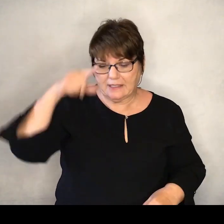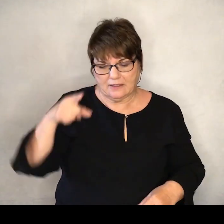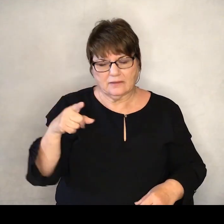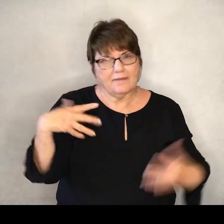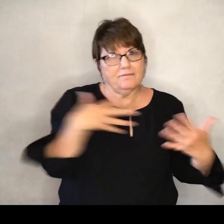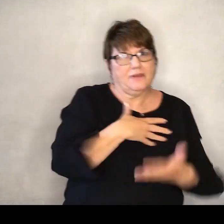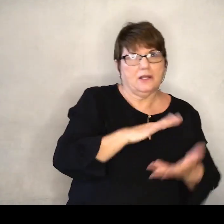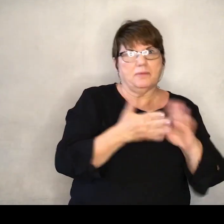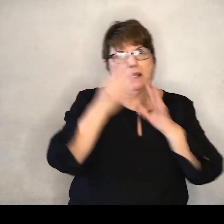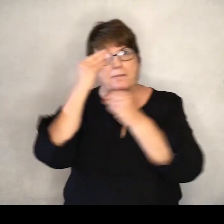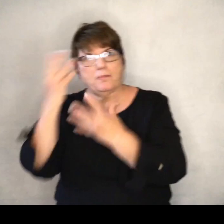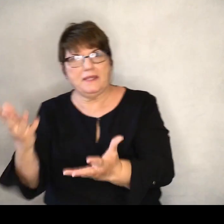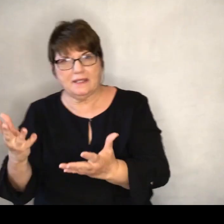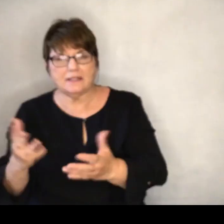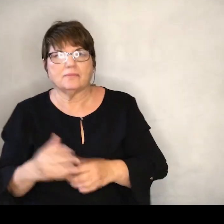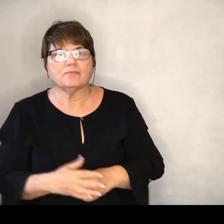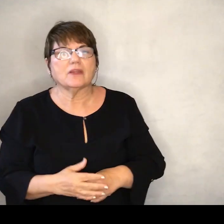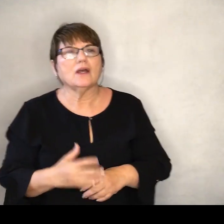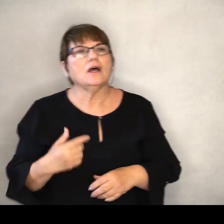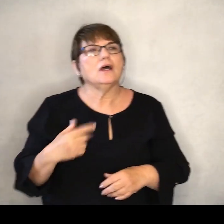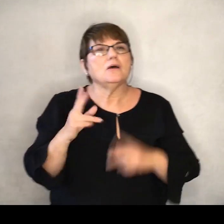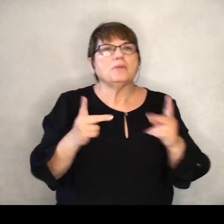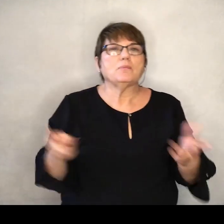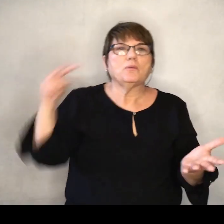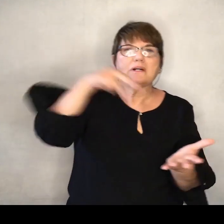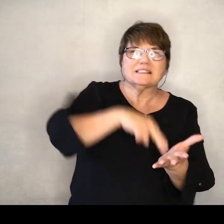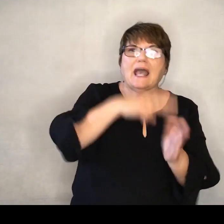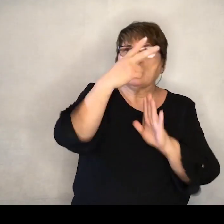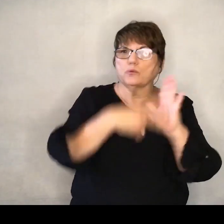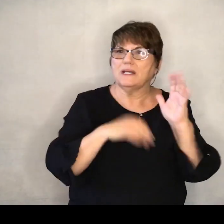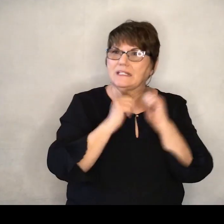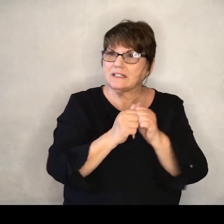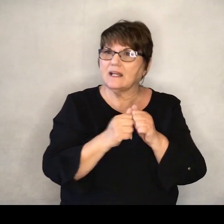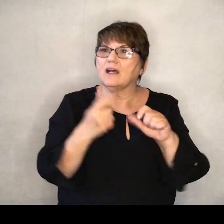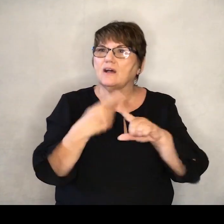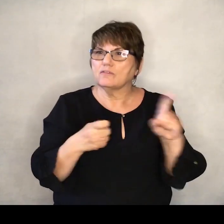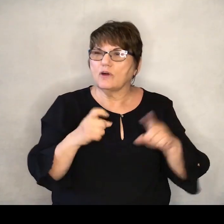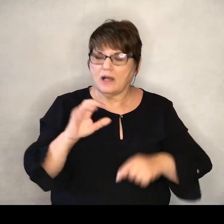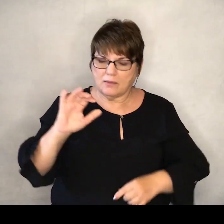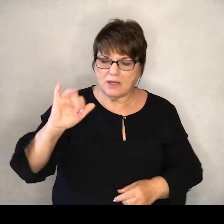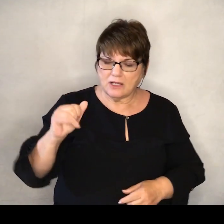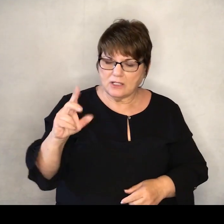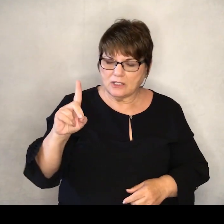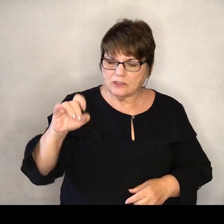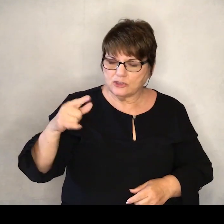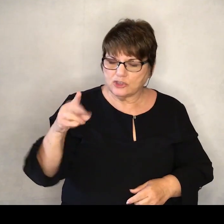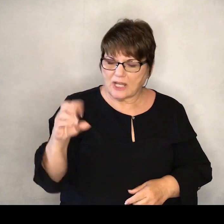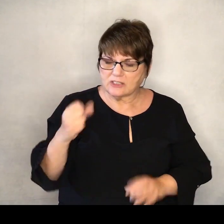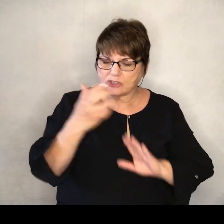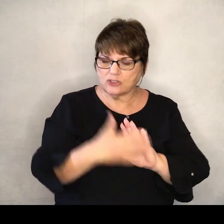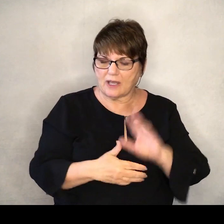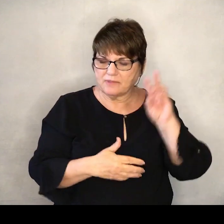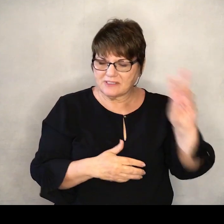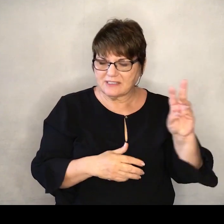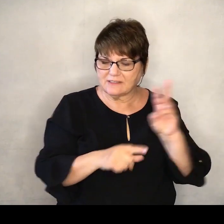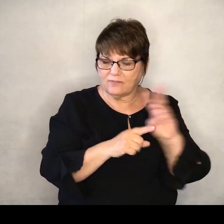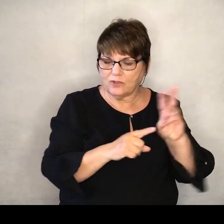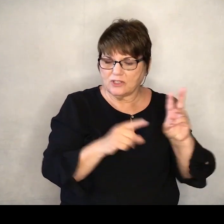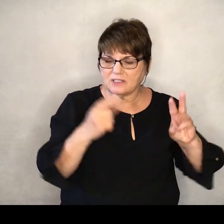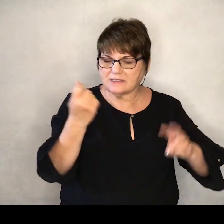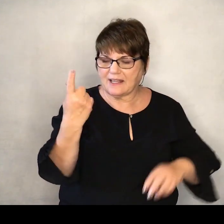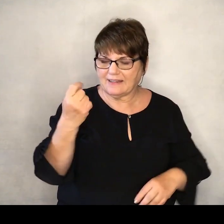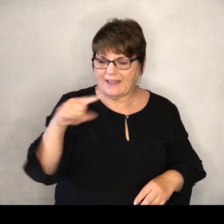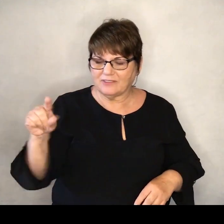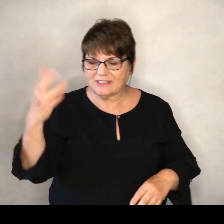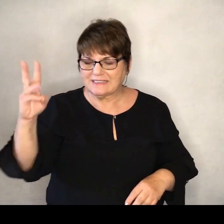our scripture, I'm going to ask you to stand. We're going to read our scripture together. It comes from Judges 6. This way, when I mess up the words, you mess them up